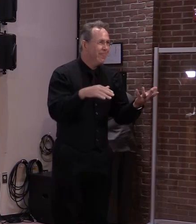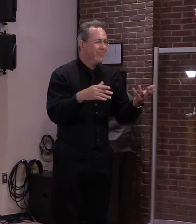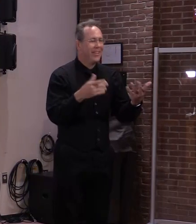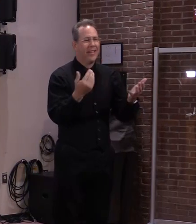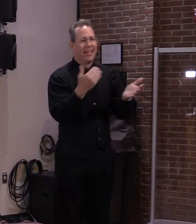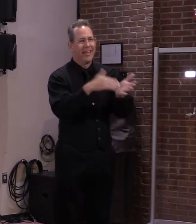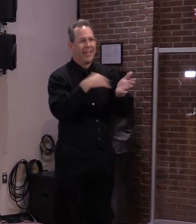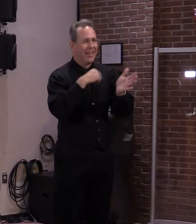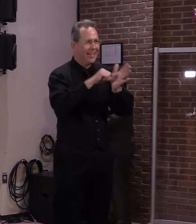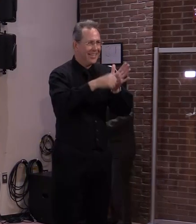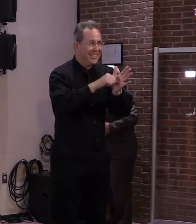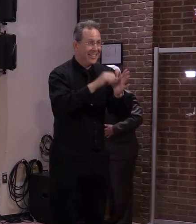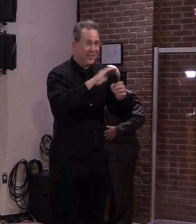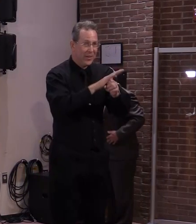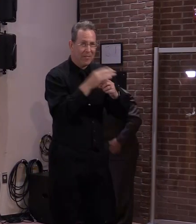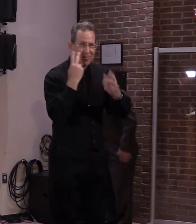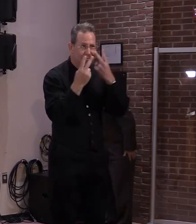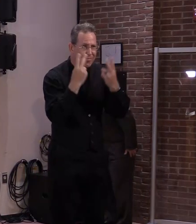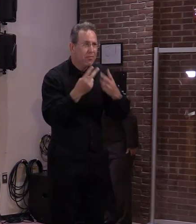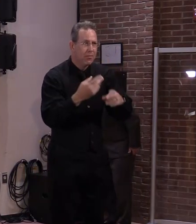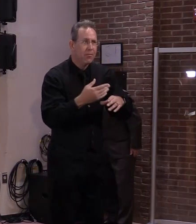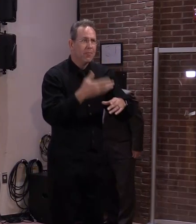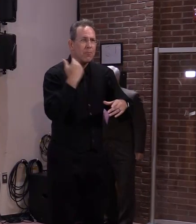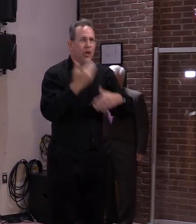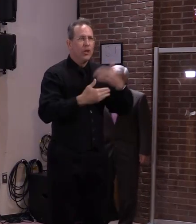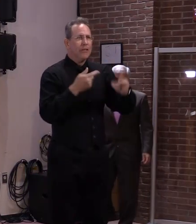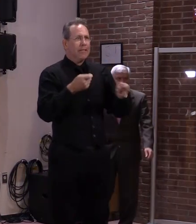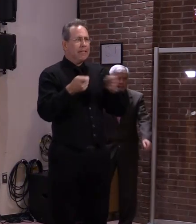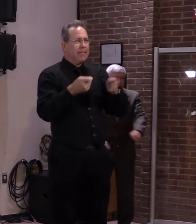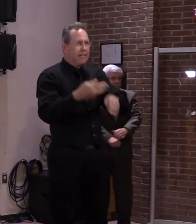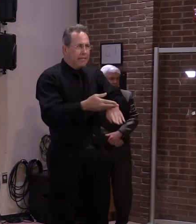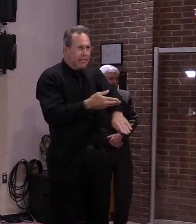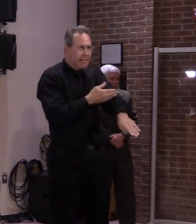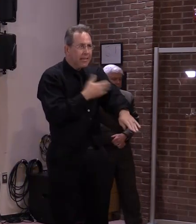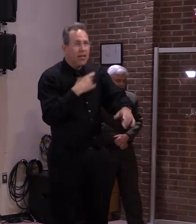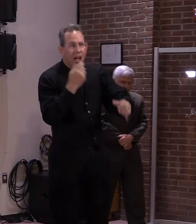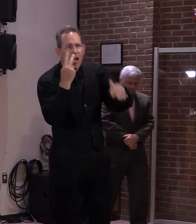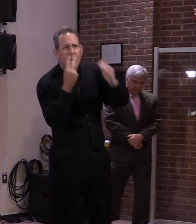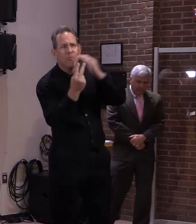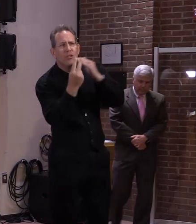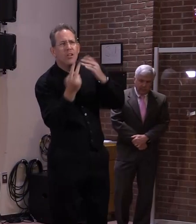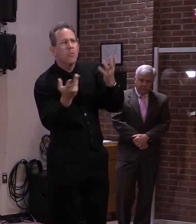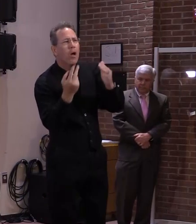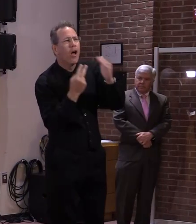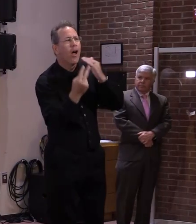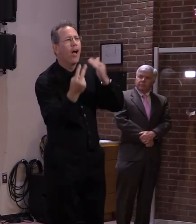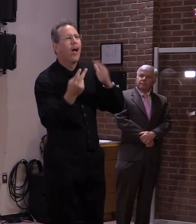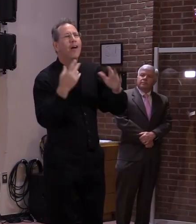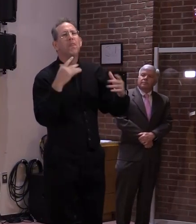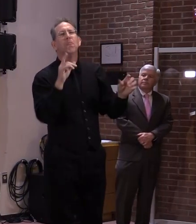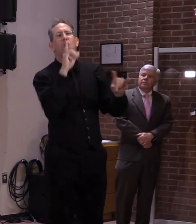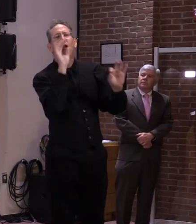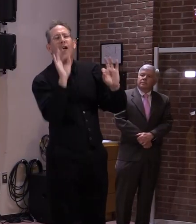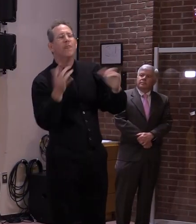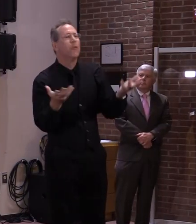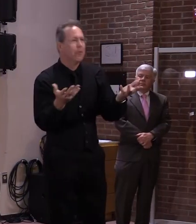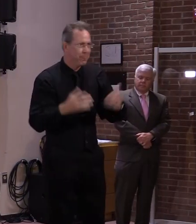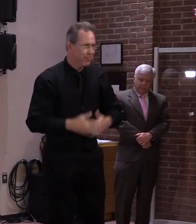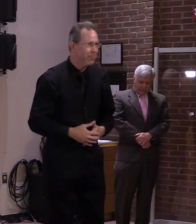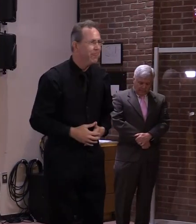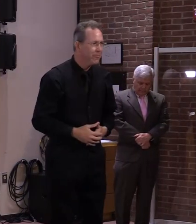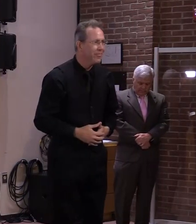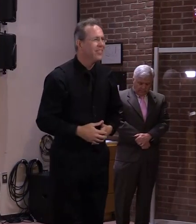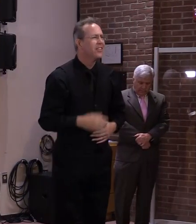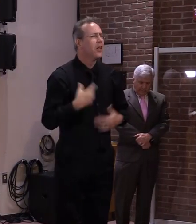this week and our forecasts for the near future have never been better. Quite simply, Vermont remains the safest state